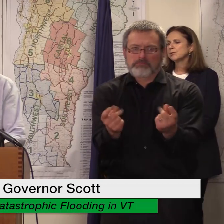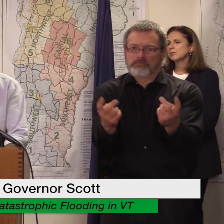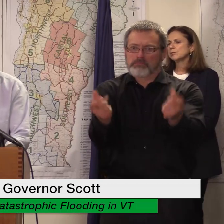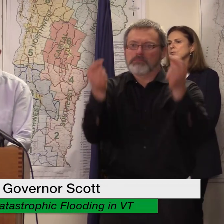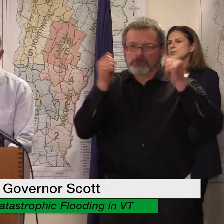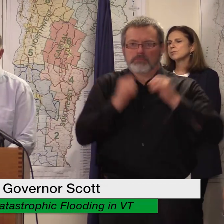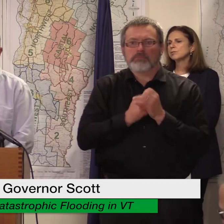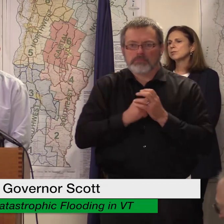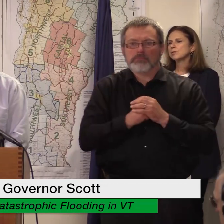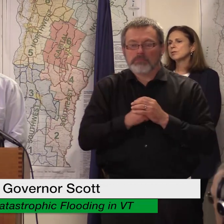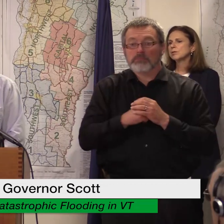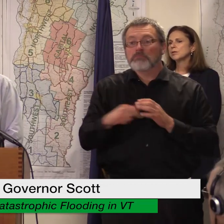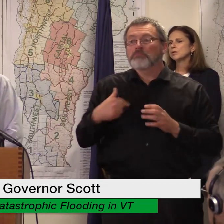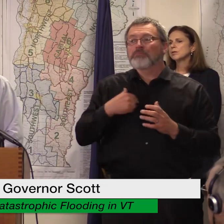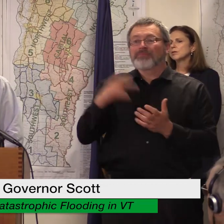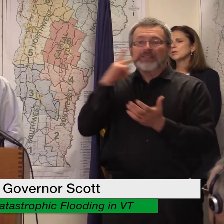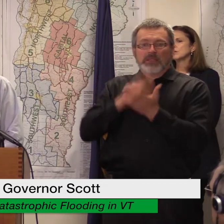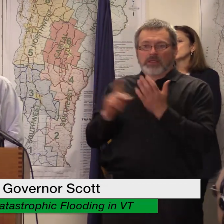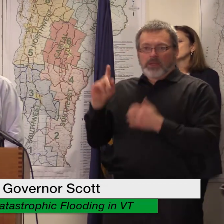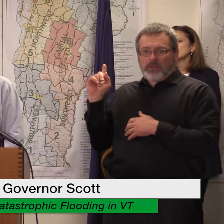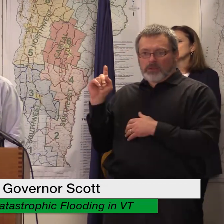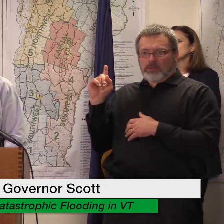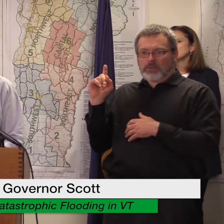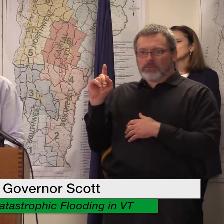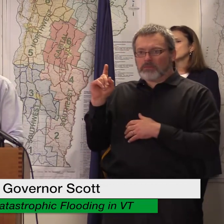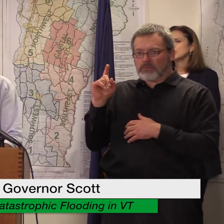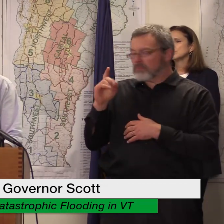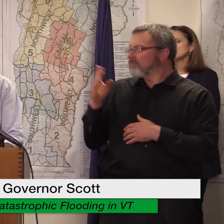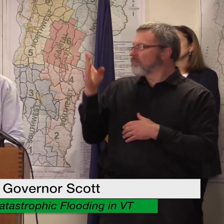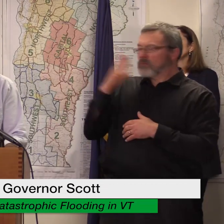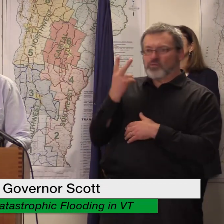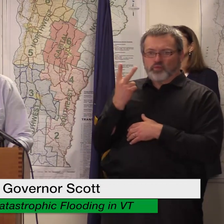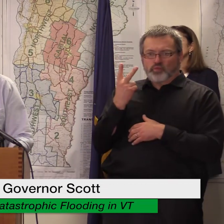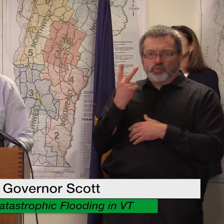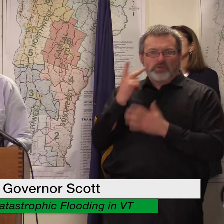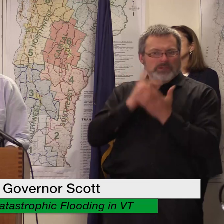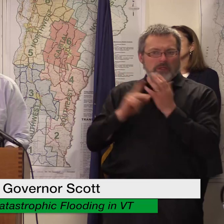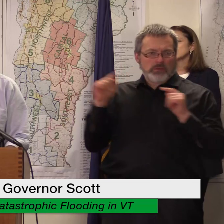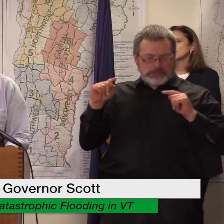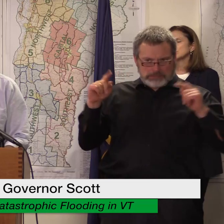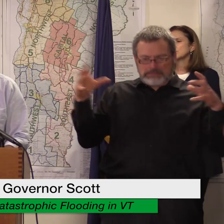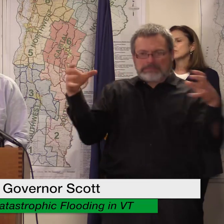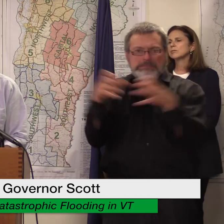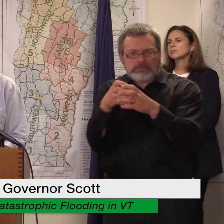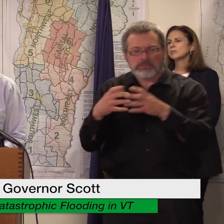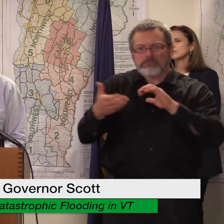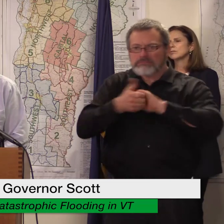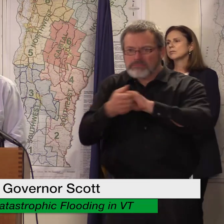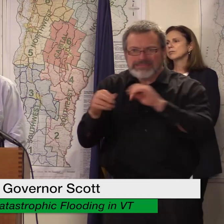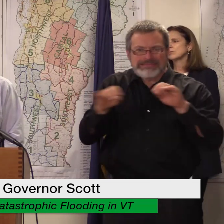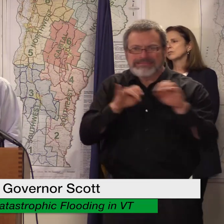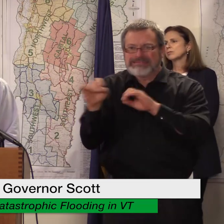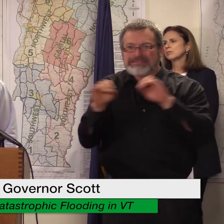Mr. Goldstein and their teams went to work we're able to free up this 20 million dollars